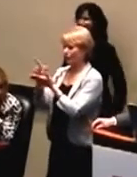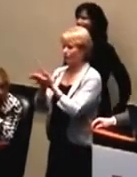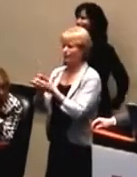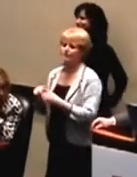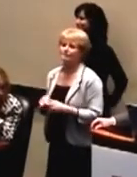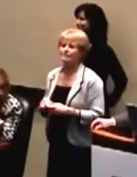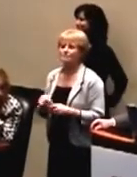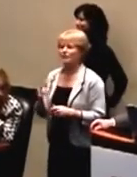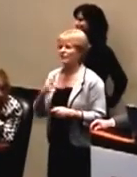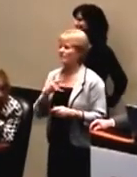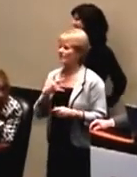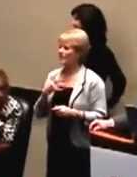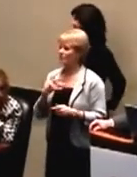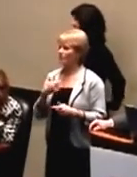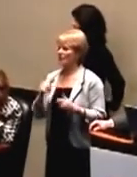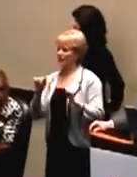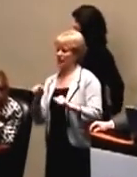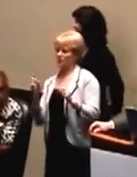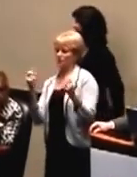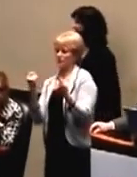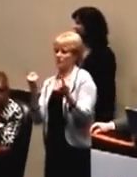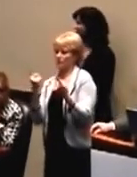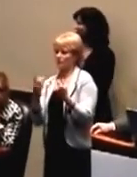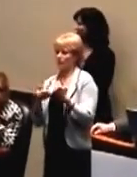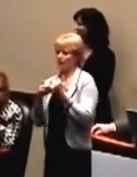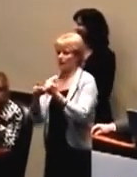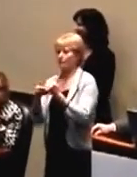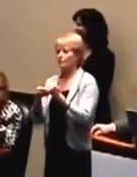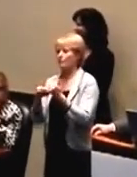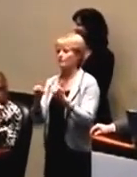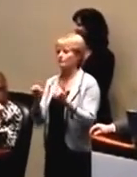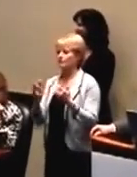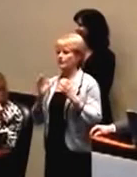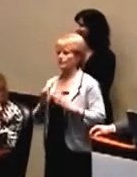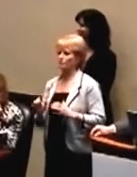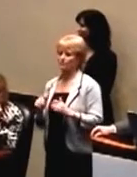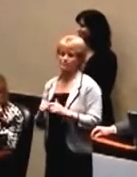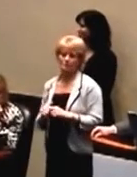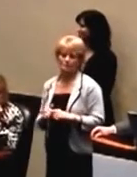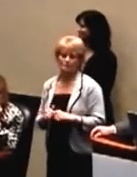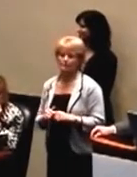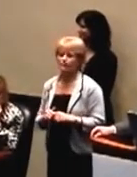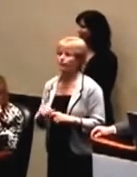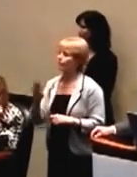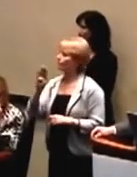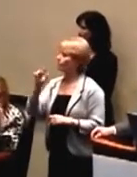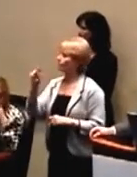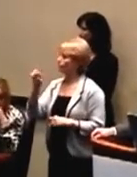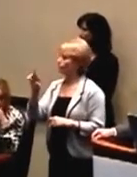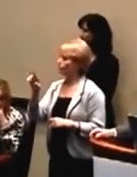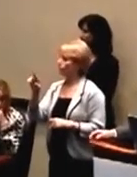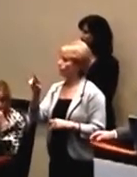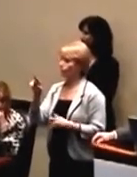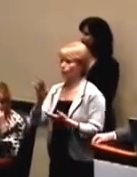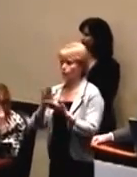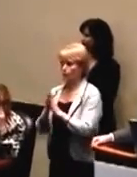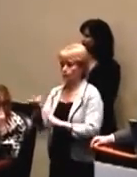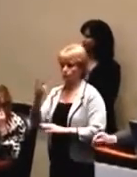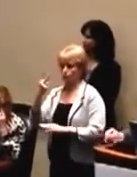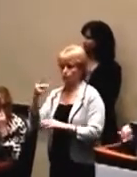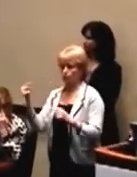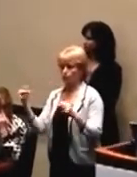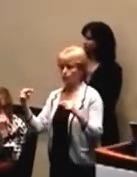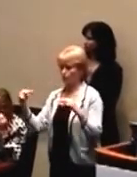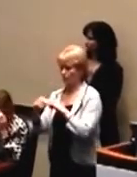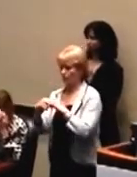amendment, but I think there are some other things that we can do to help influence our customers on doing that. Running the bluer line is two lines. It's something that we